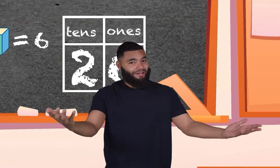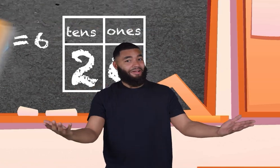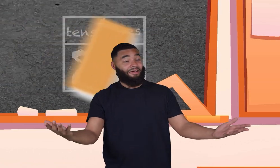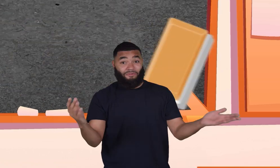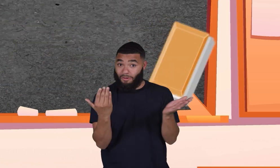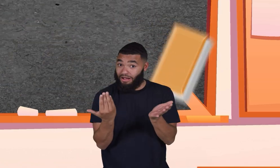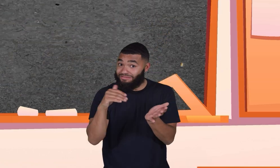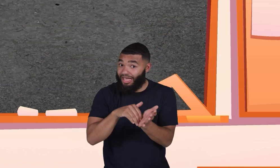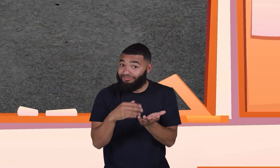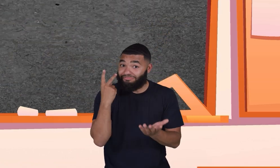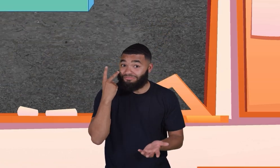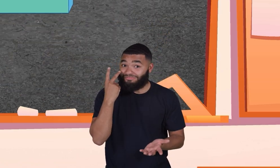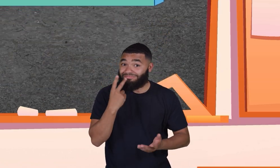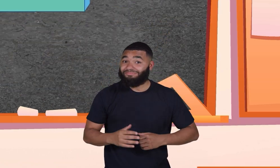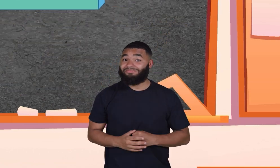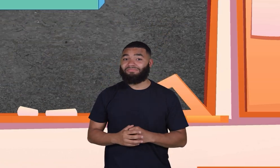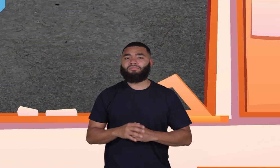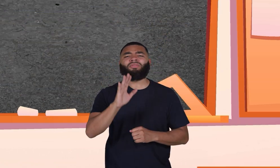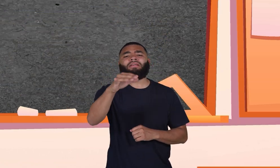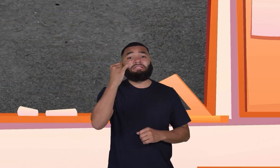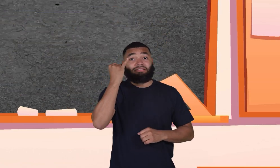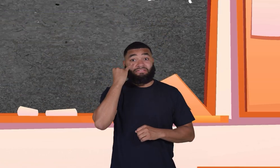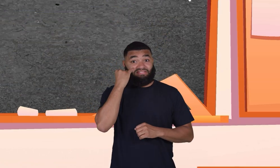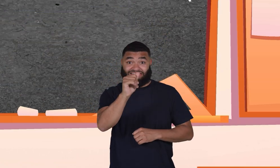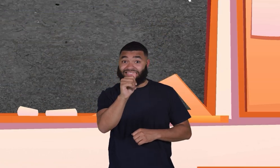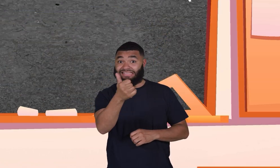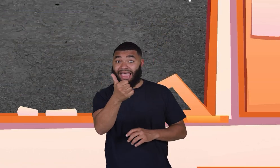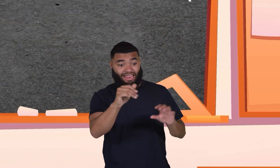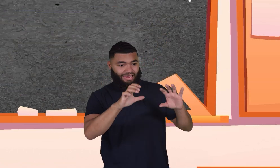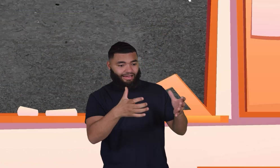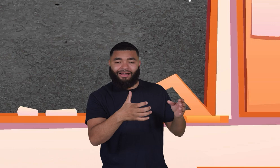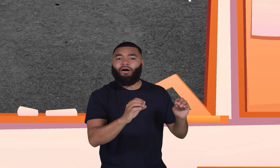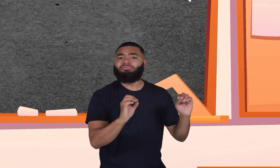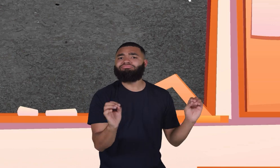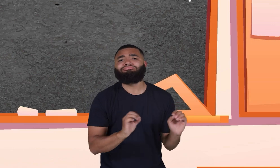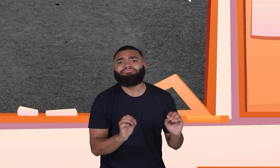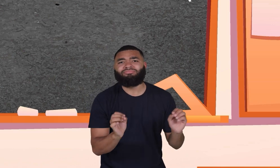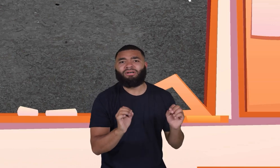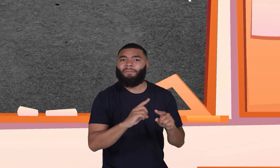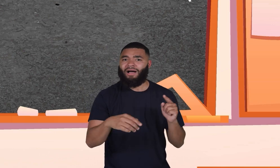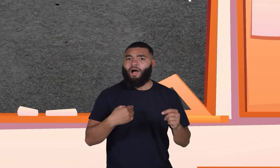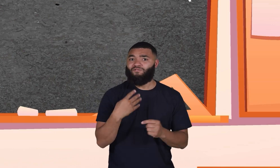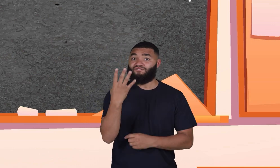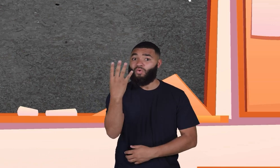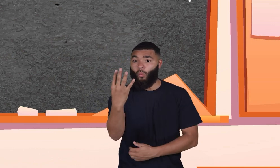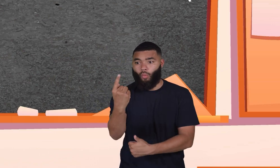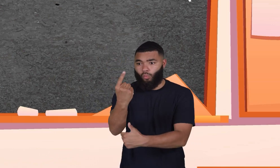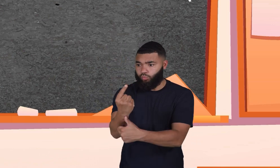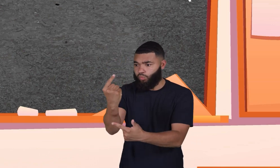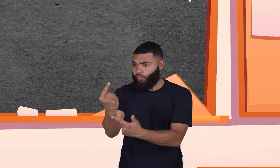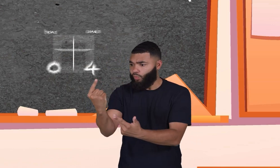about another? What about if we have zero tens and four ones? What number is that?